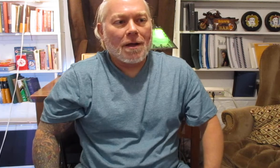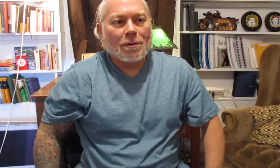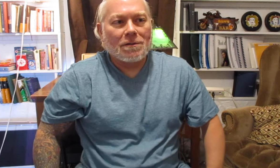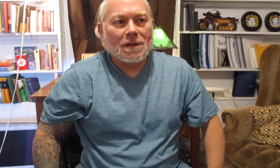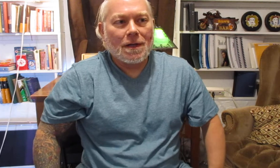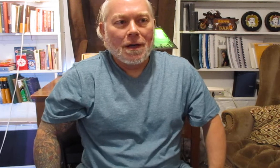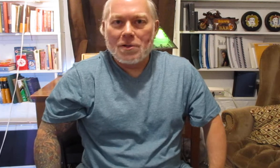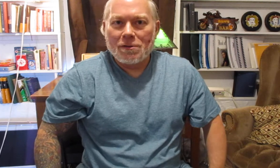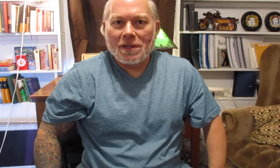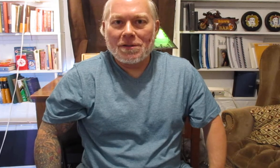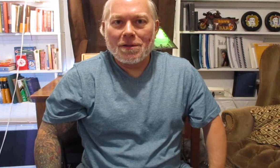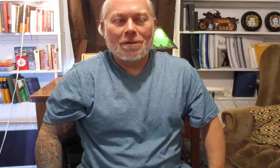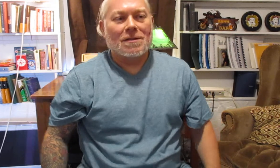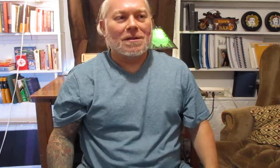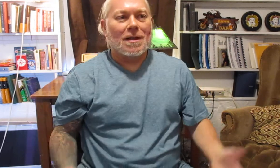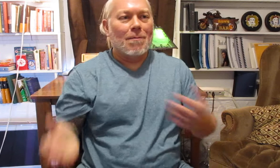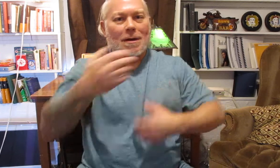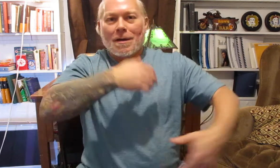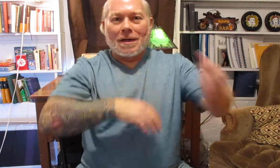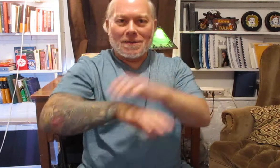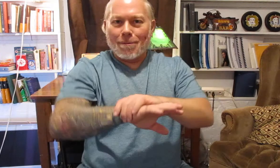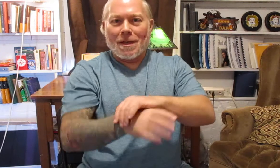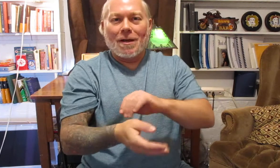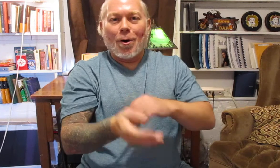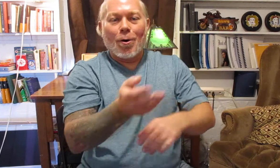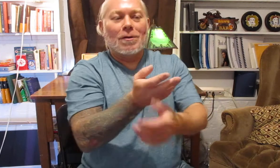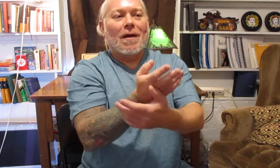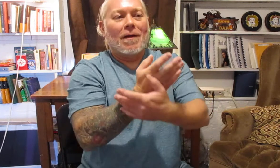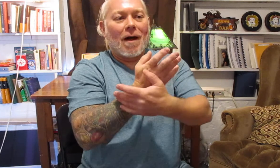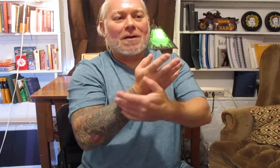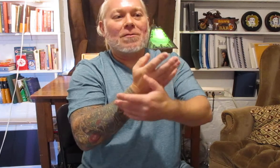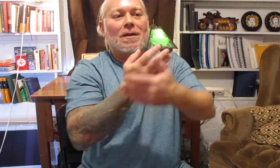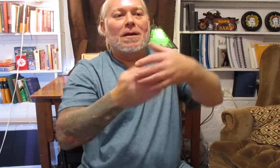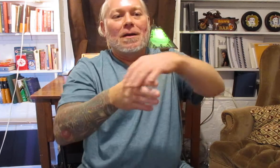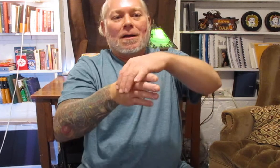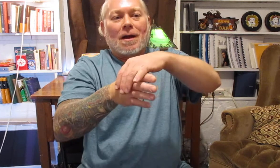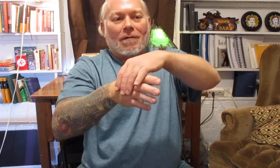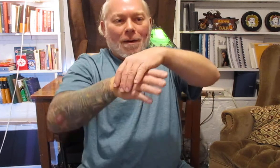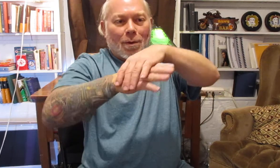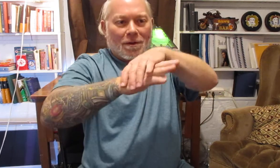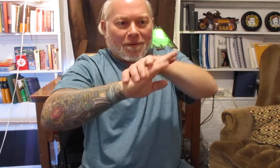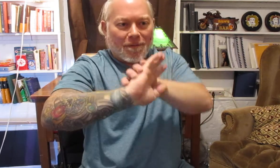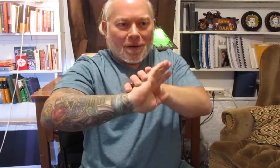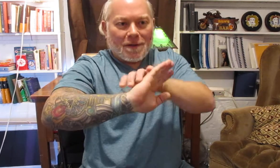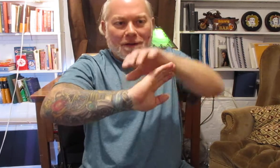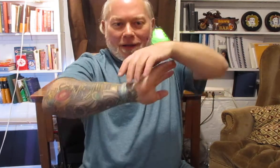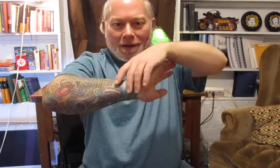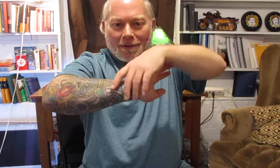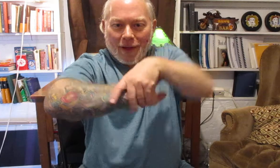when you see jujitsu and you see them get somebody in a hold and they'll actually kind of put their foot and and like